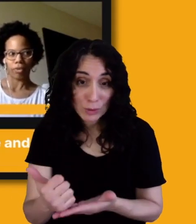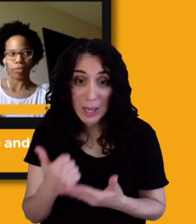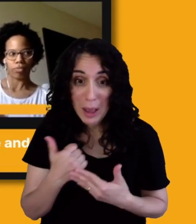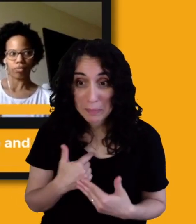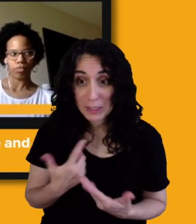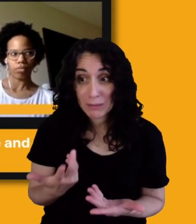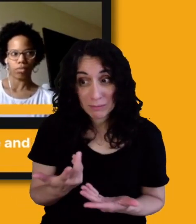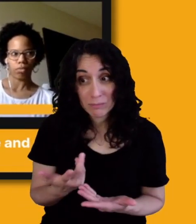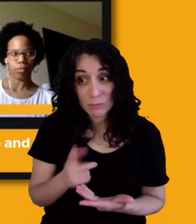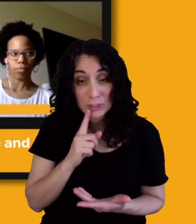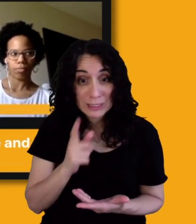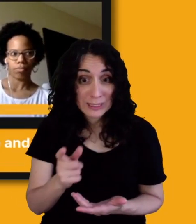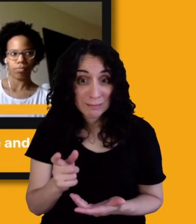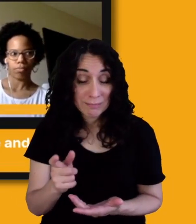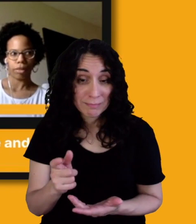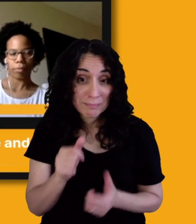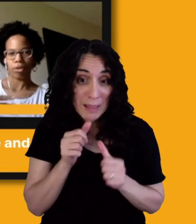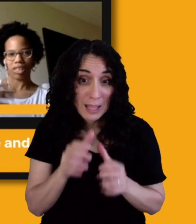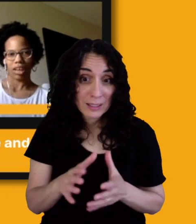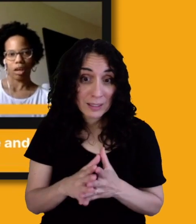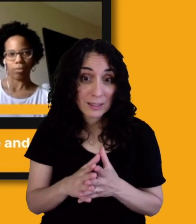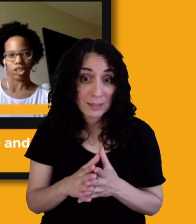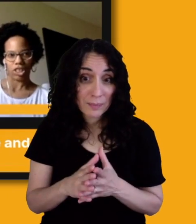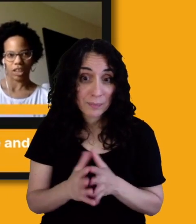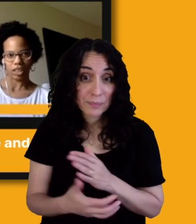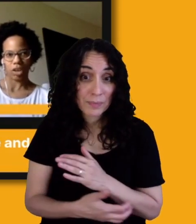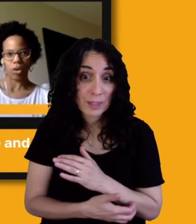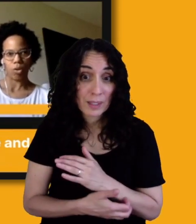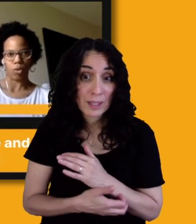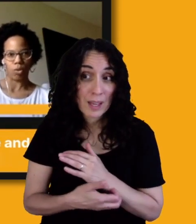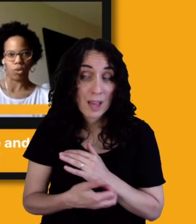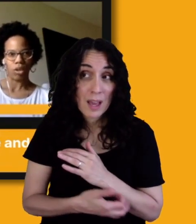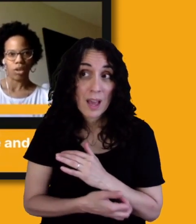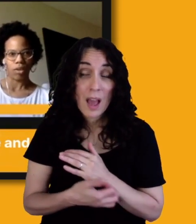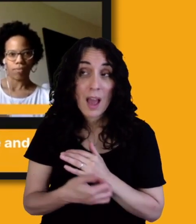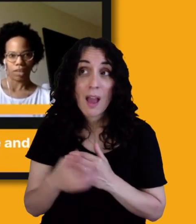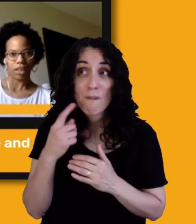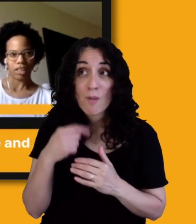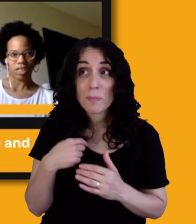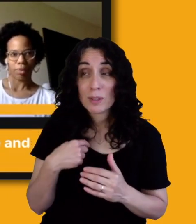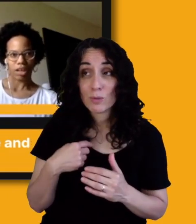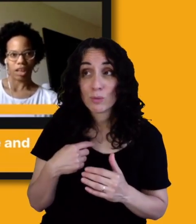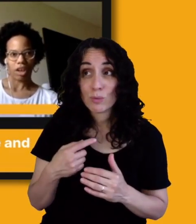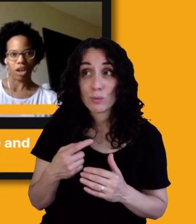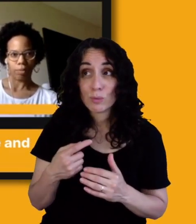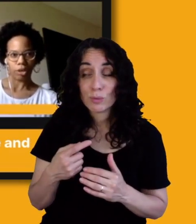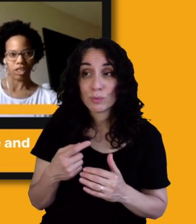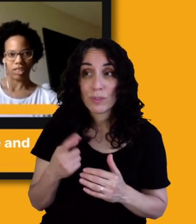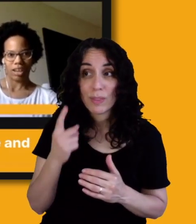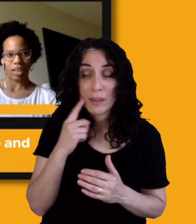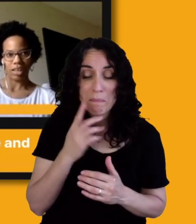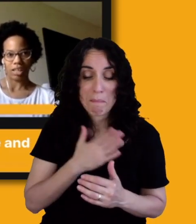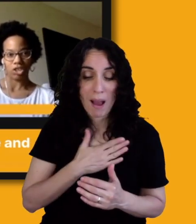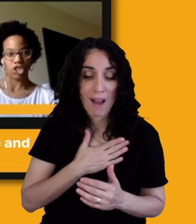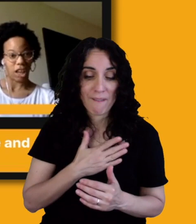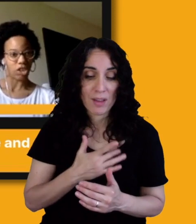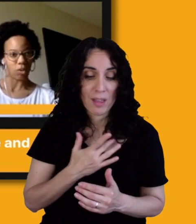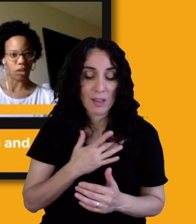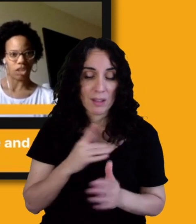people to kind of project their own feelings about it on a person that is genuinely trying